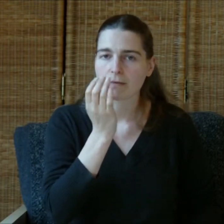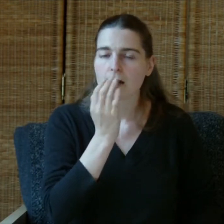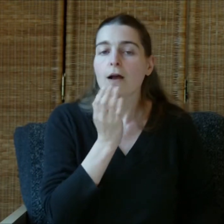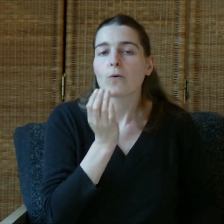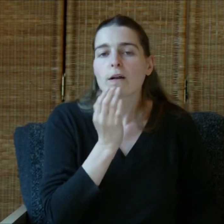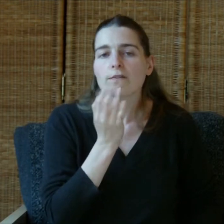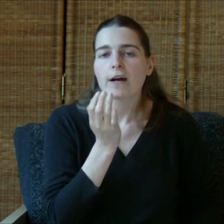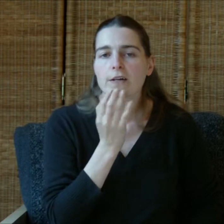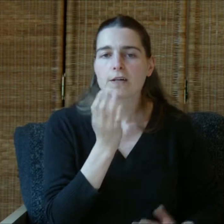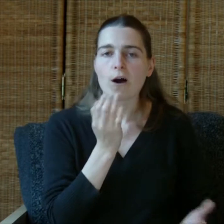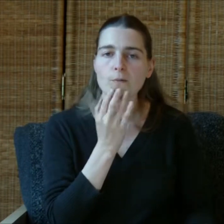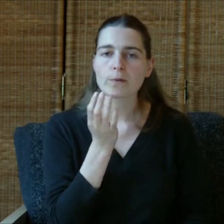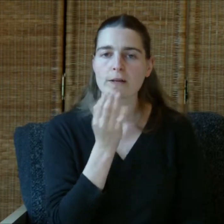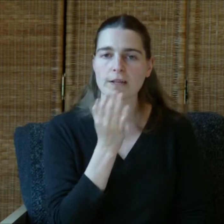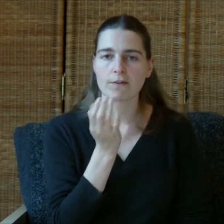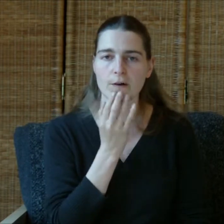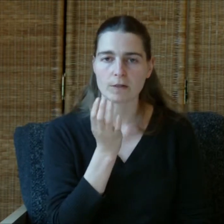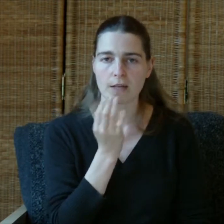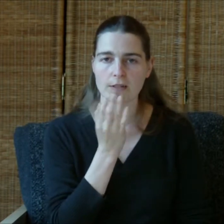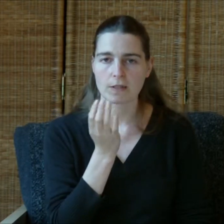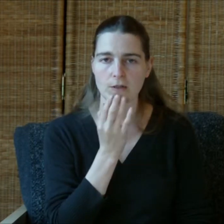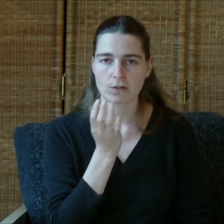What if I could open myself up to that solution?